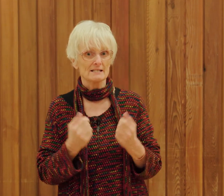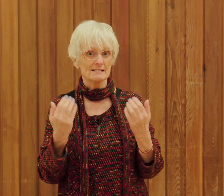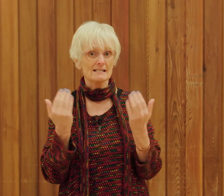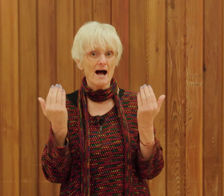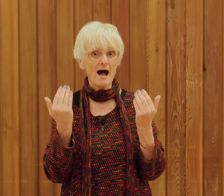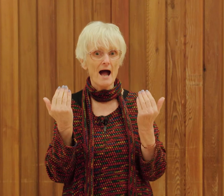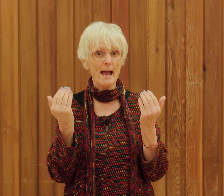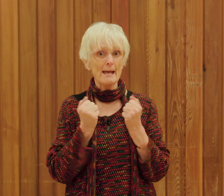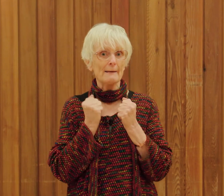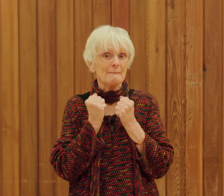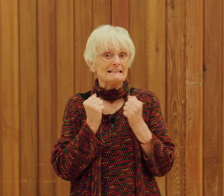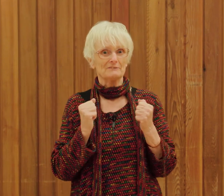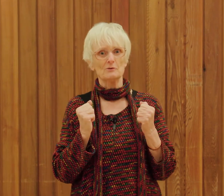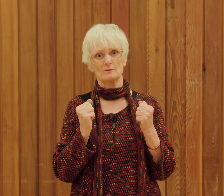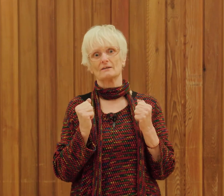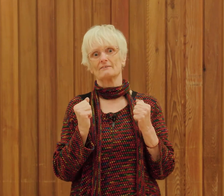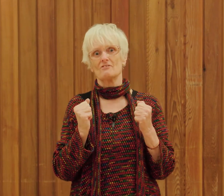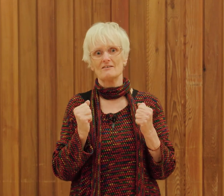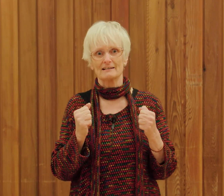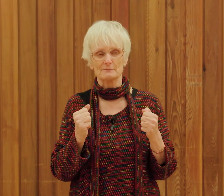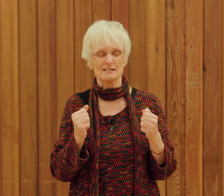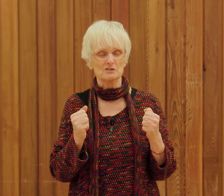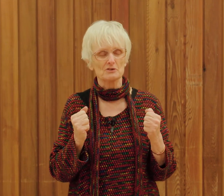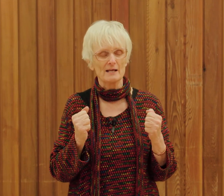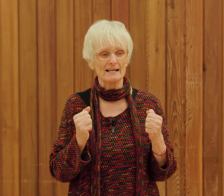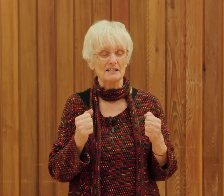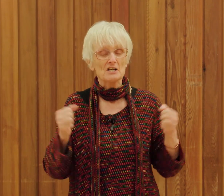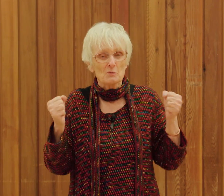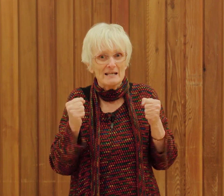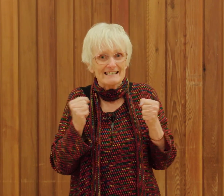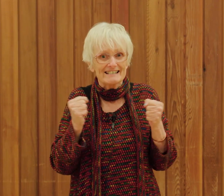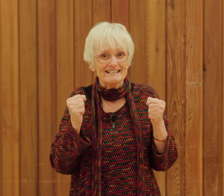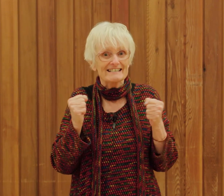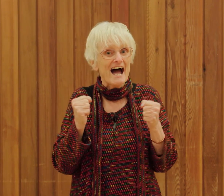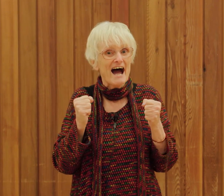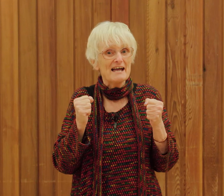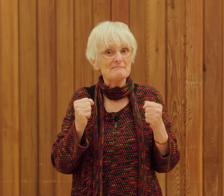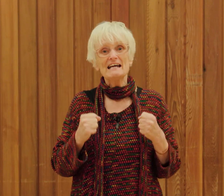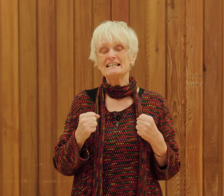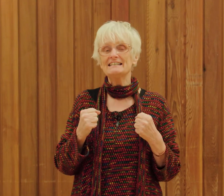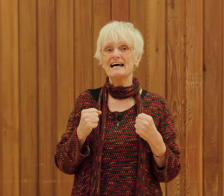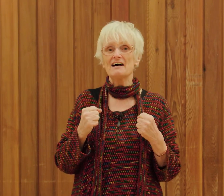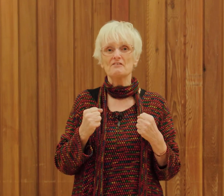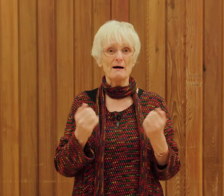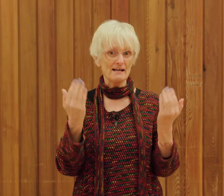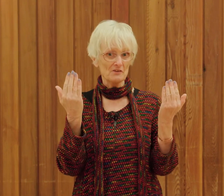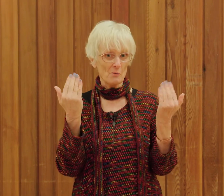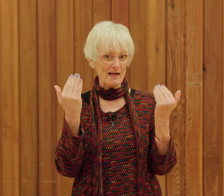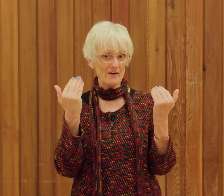time whoa got that wrong let's do that again it's winter time never mind the weather